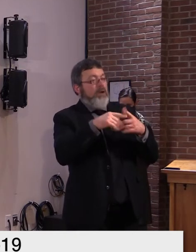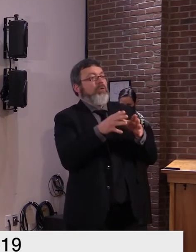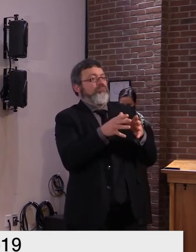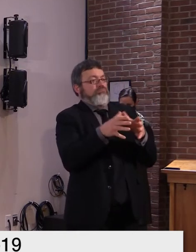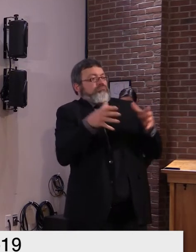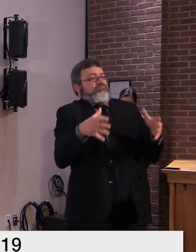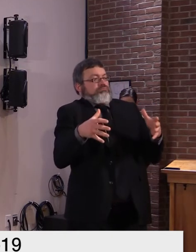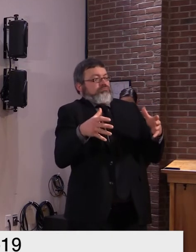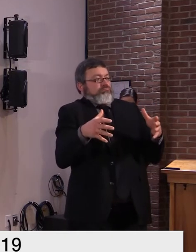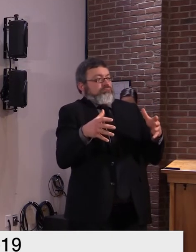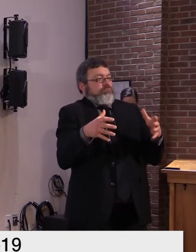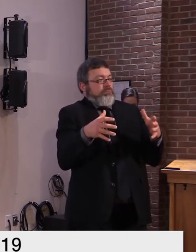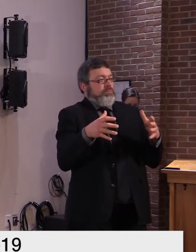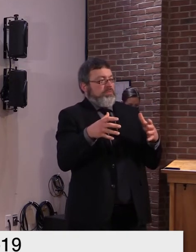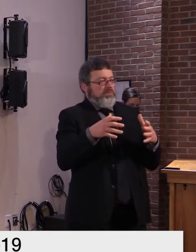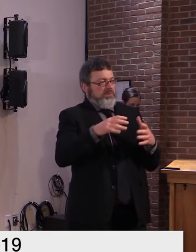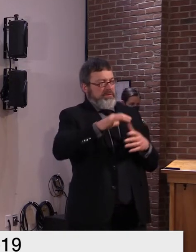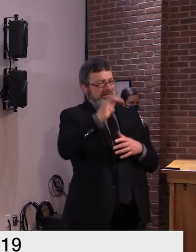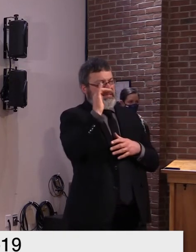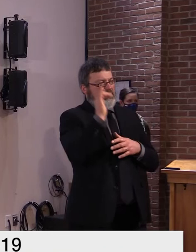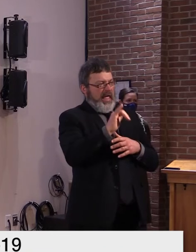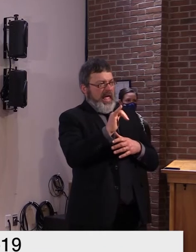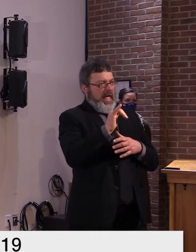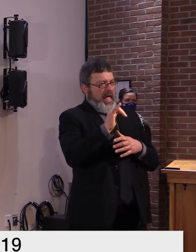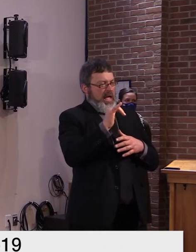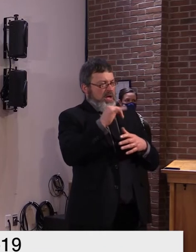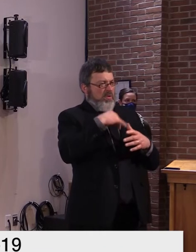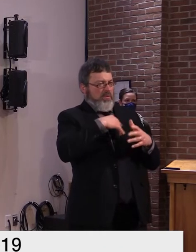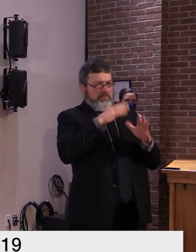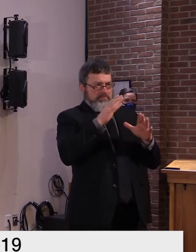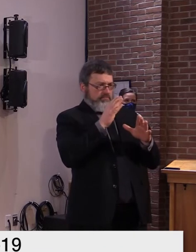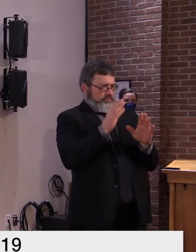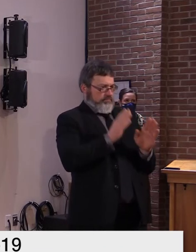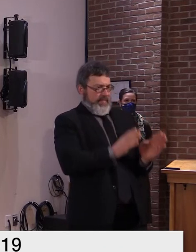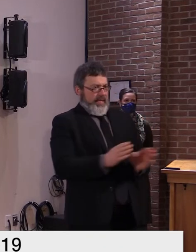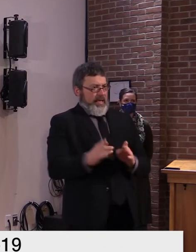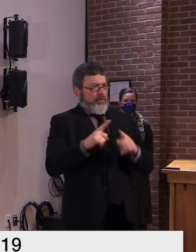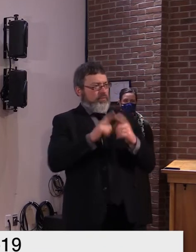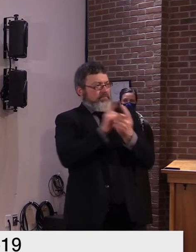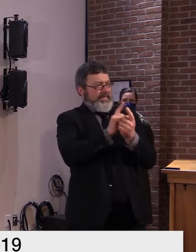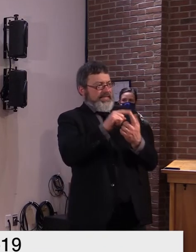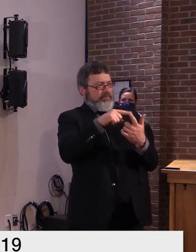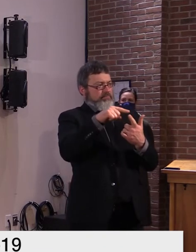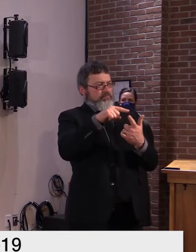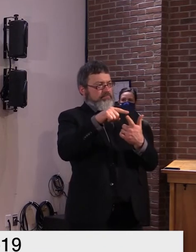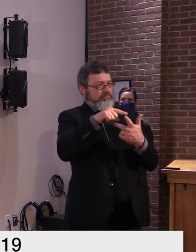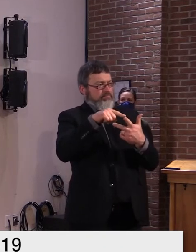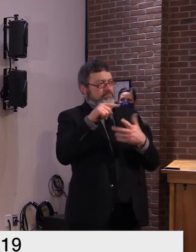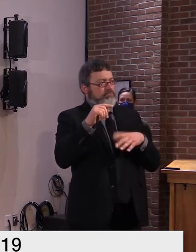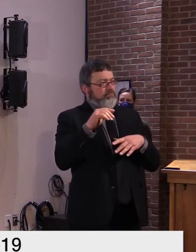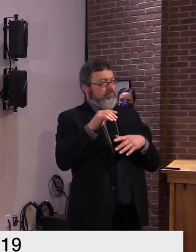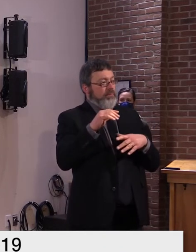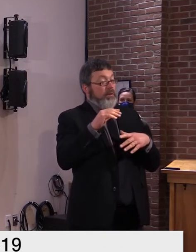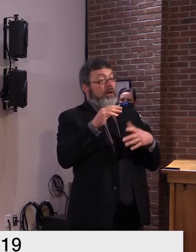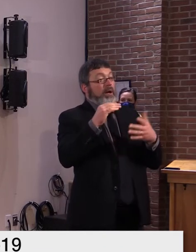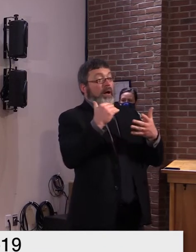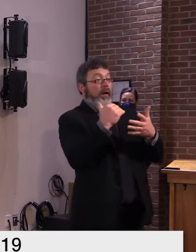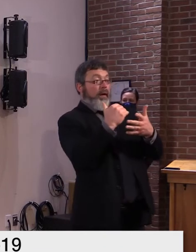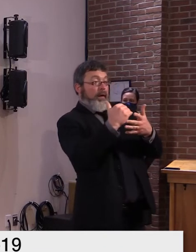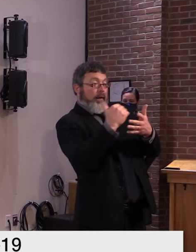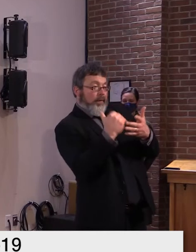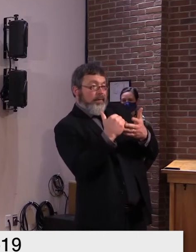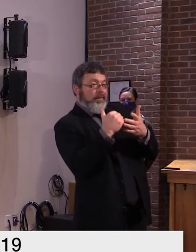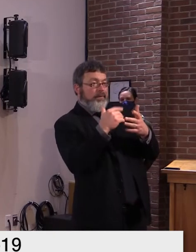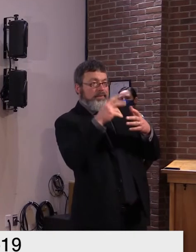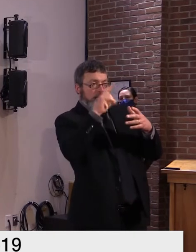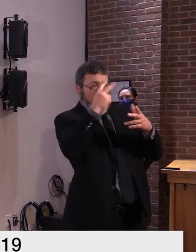to meet the needs of that group but in terms of the more general population who don't have a specific risk factor and it may be